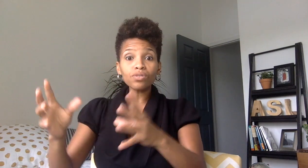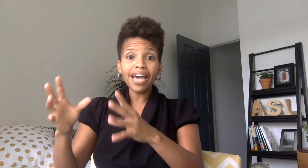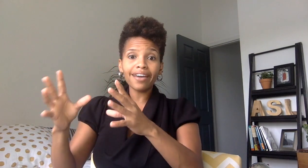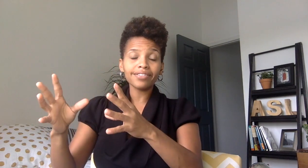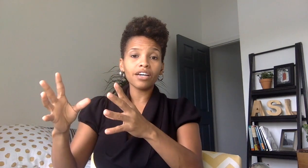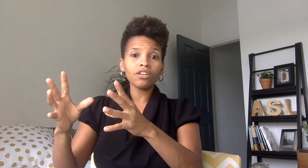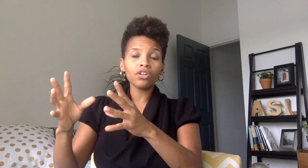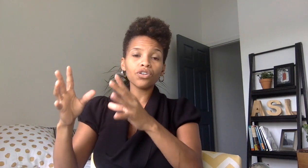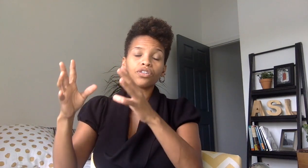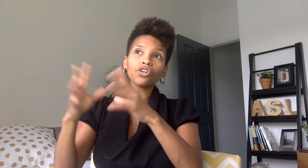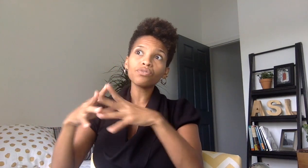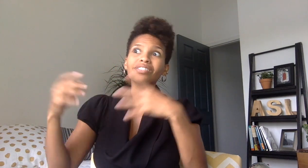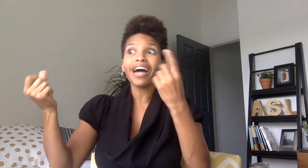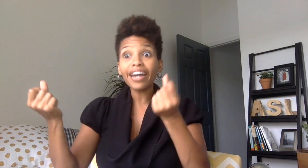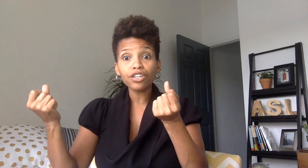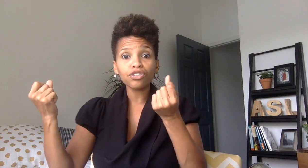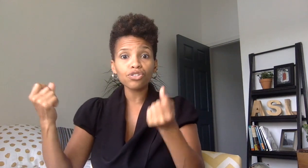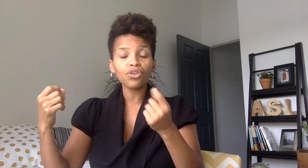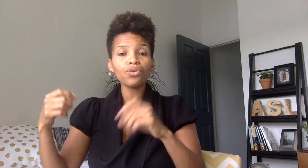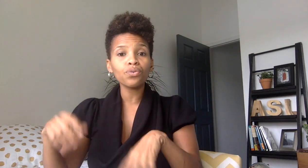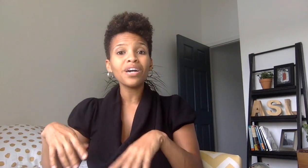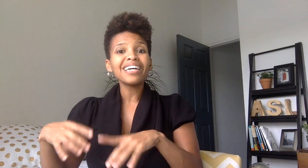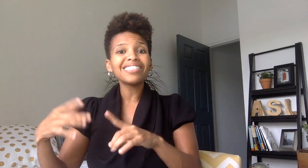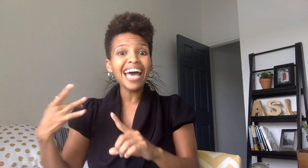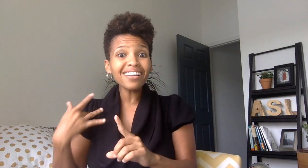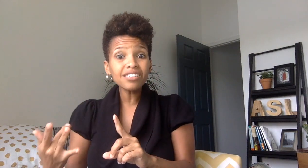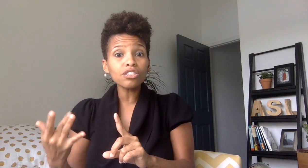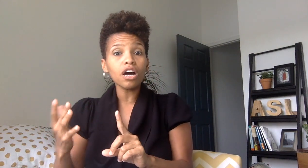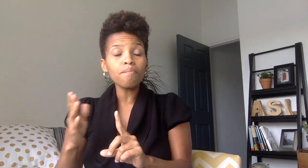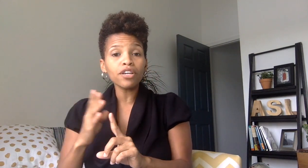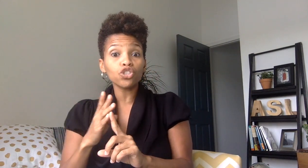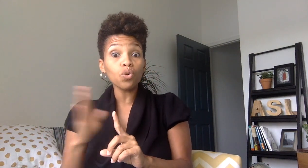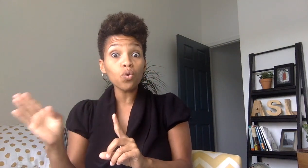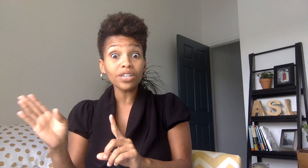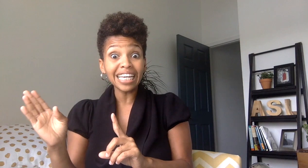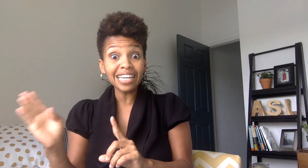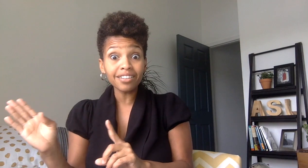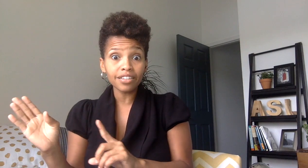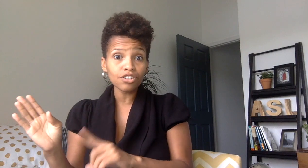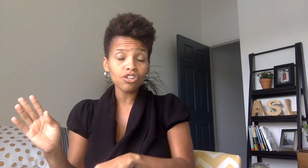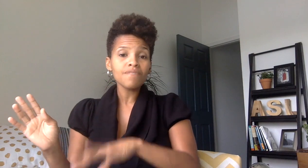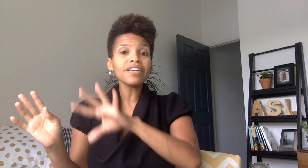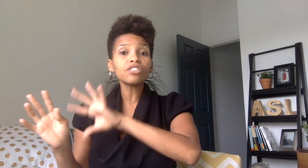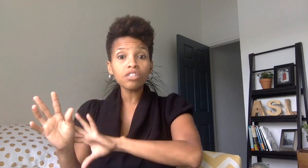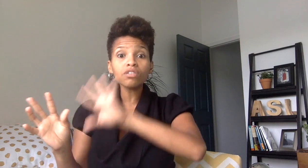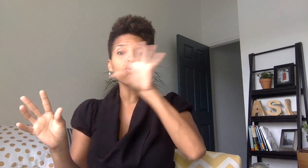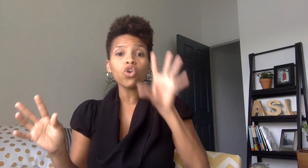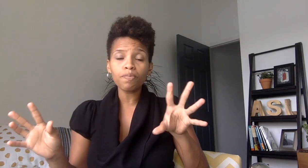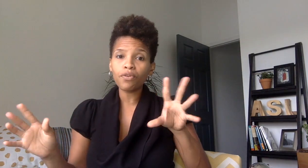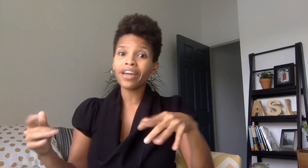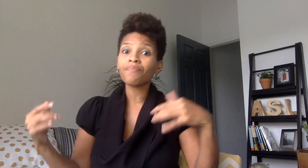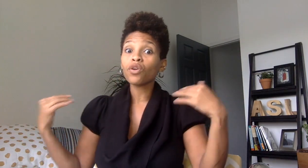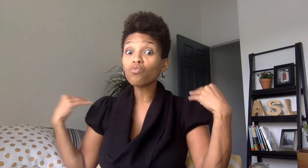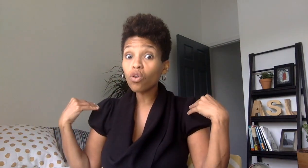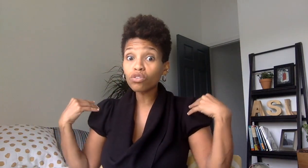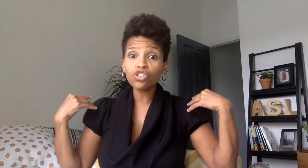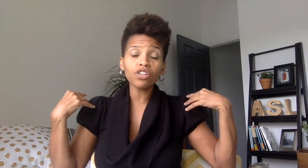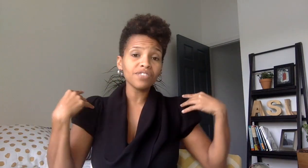asl or those signers who tend a bit toward english they still incorporate role shifting